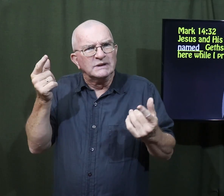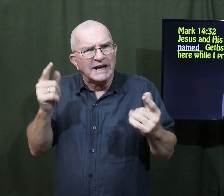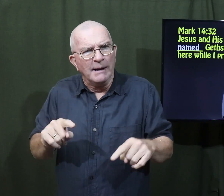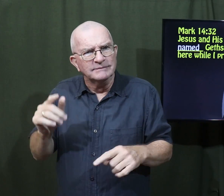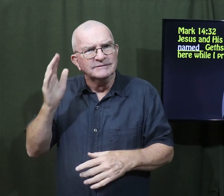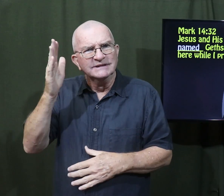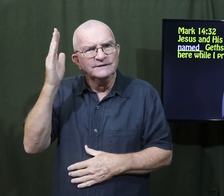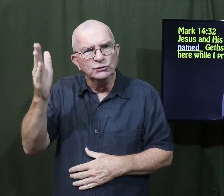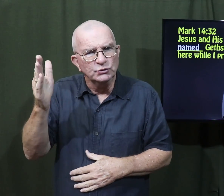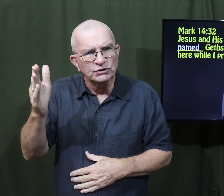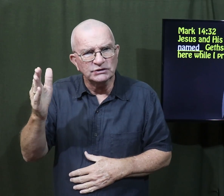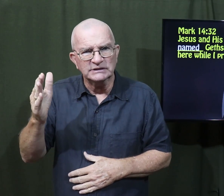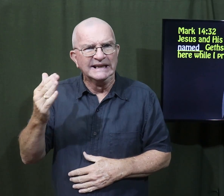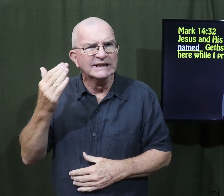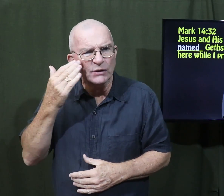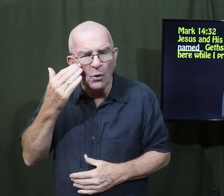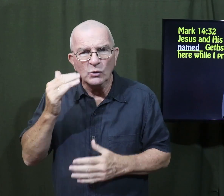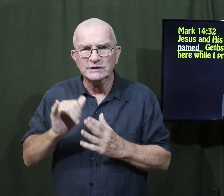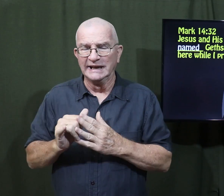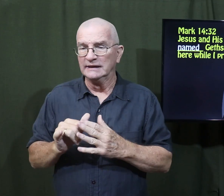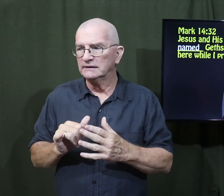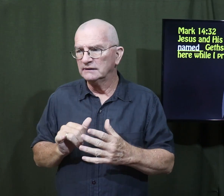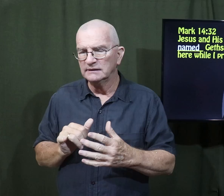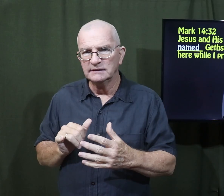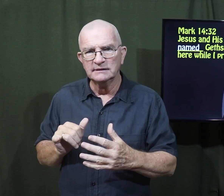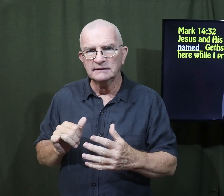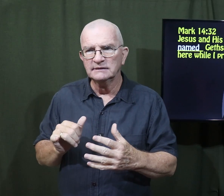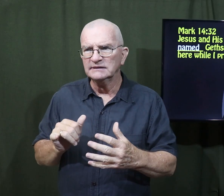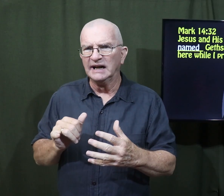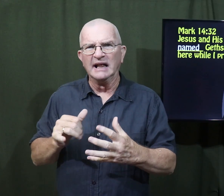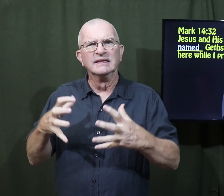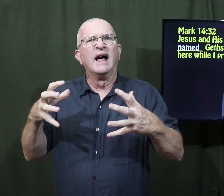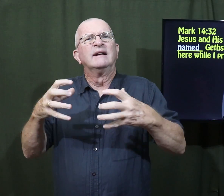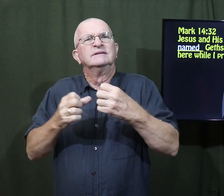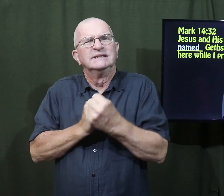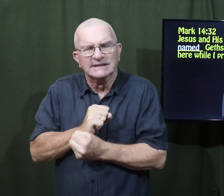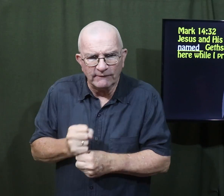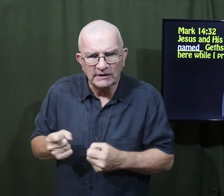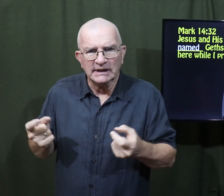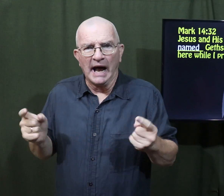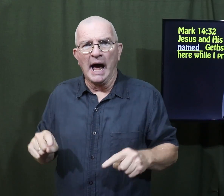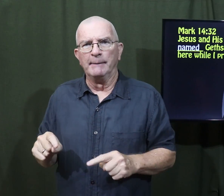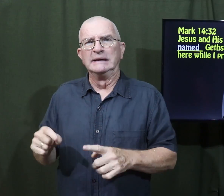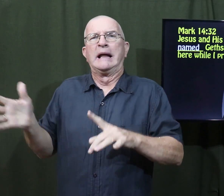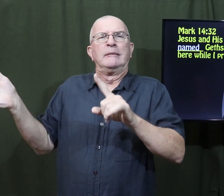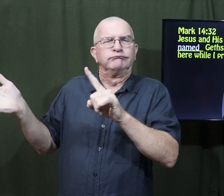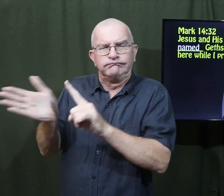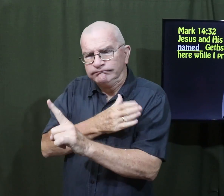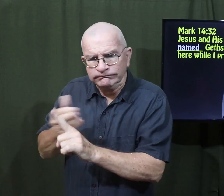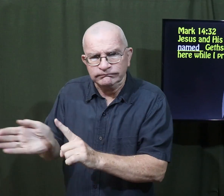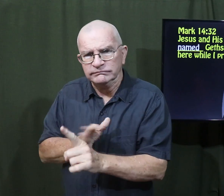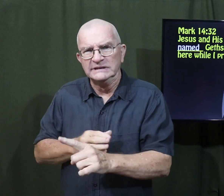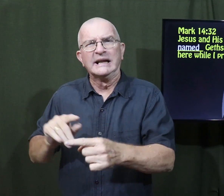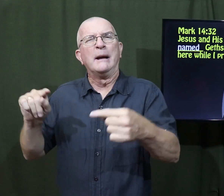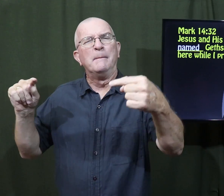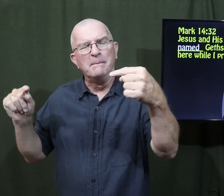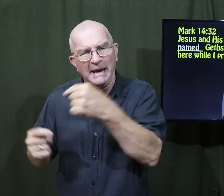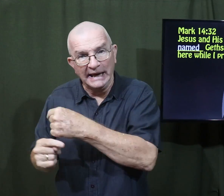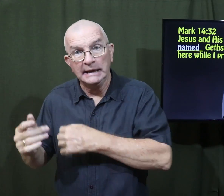He knows what's going to happen. He knows that there's going to be a lot of suffering, a lot of pain.